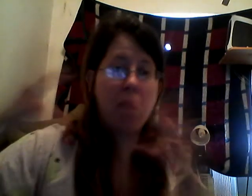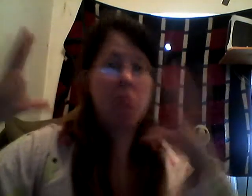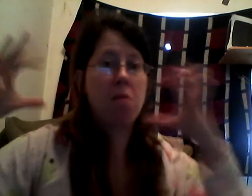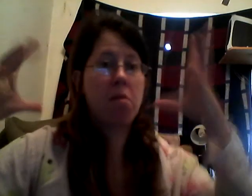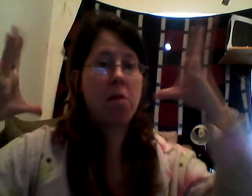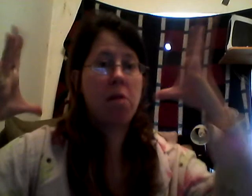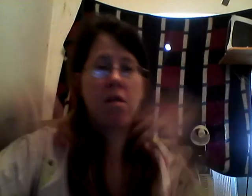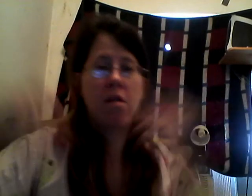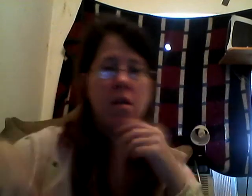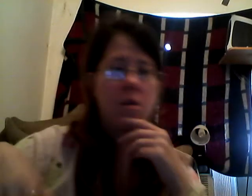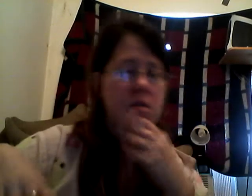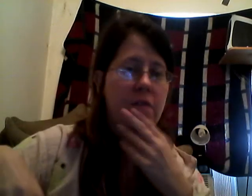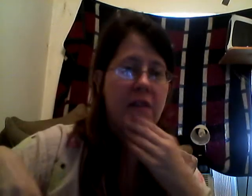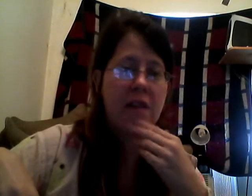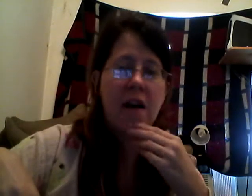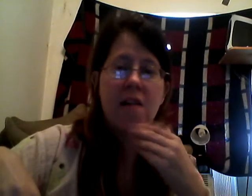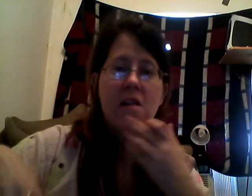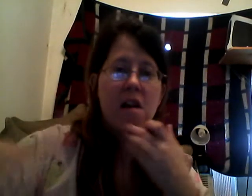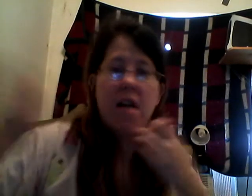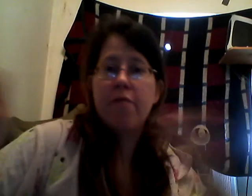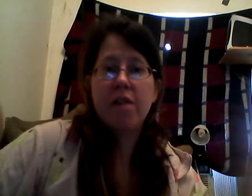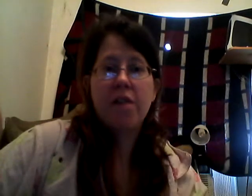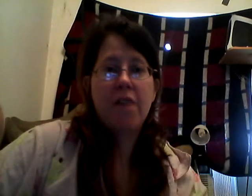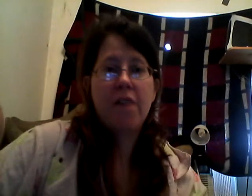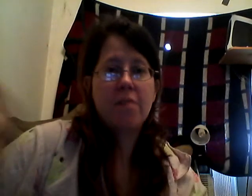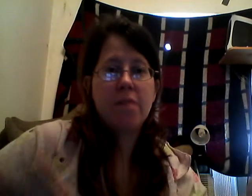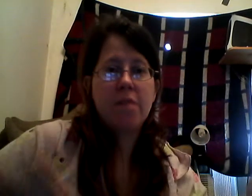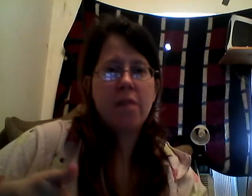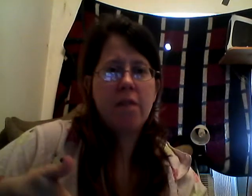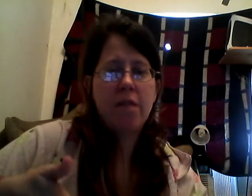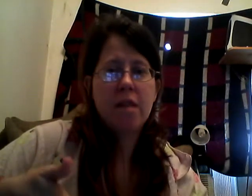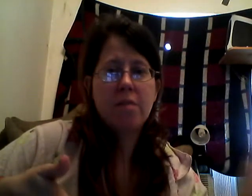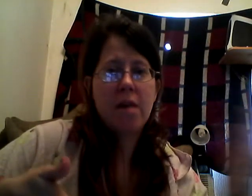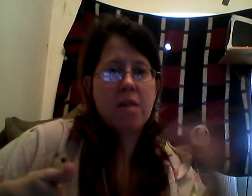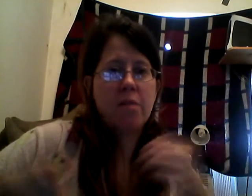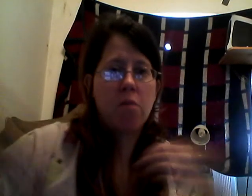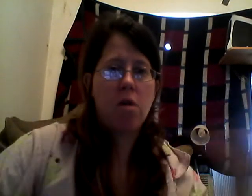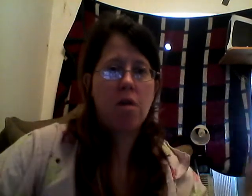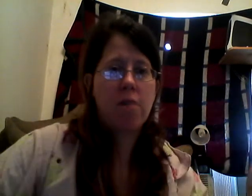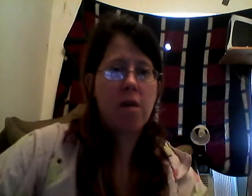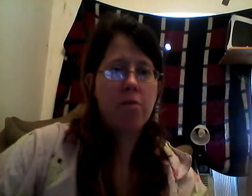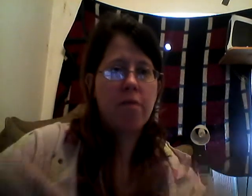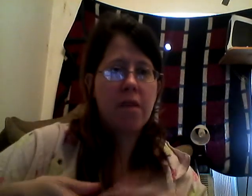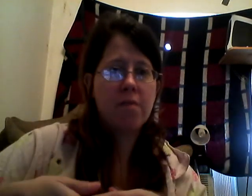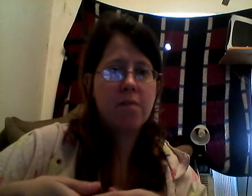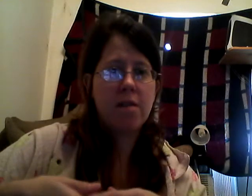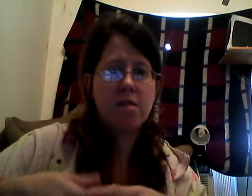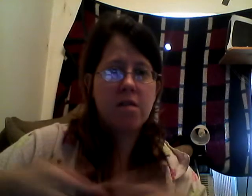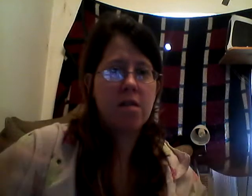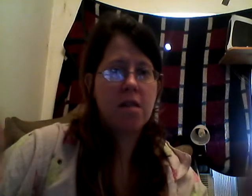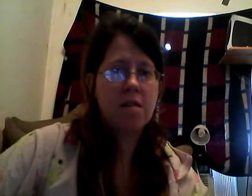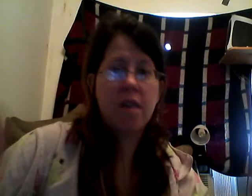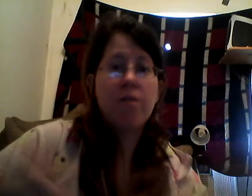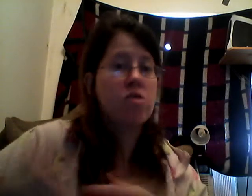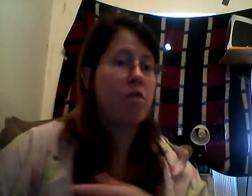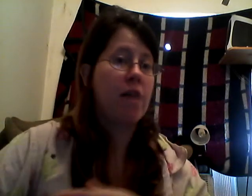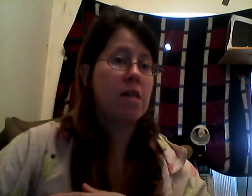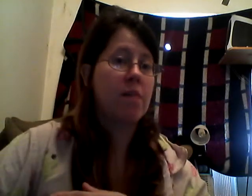plan, plan, plan, plan, know, and stuff like that. If we need a Fast Pass, we get a Fast Pass. We walk around when a Fast Pass is done, that's it. If there's no Fast Pass,